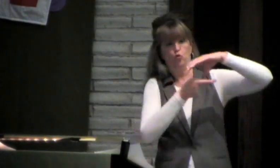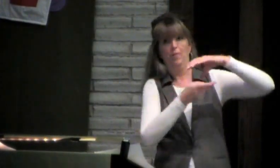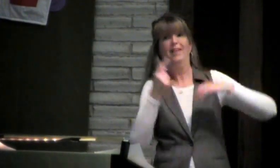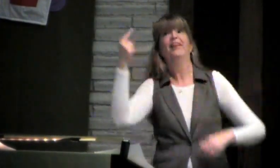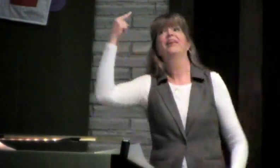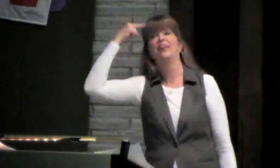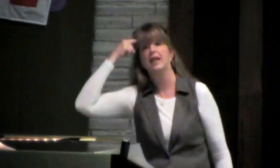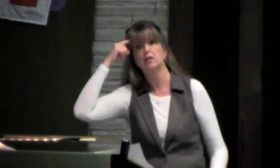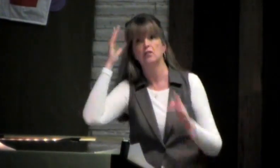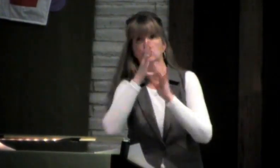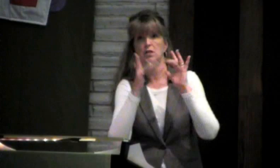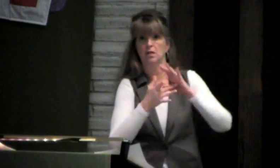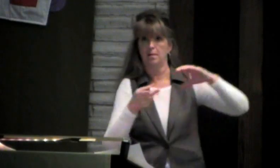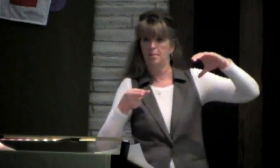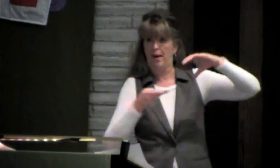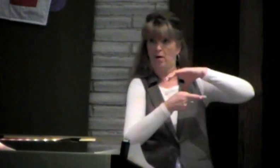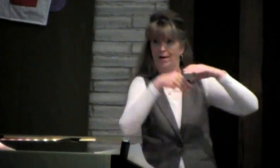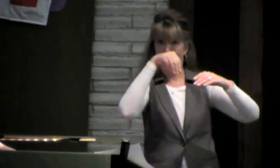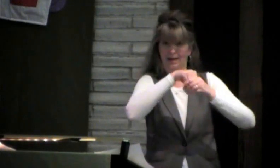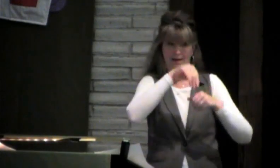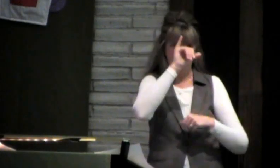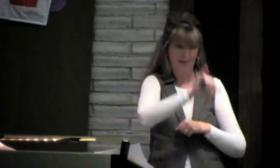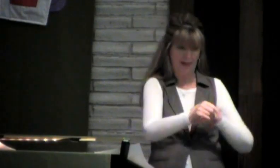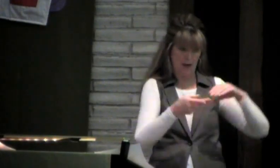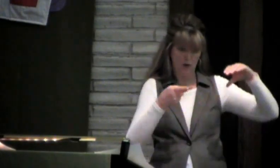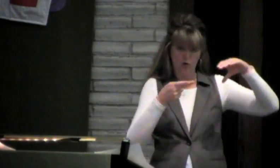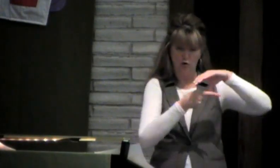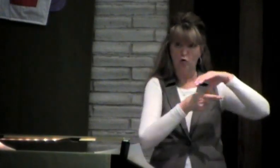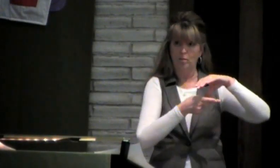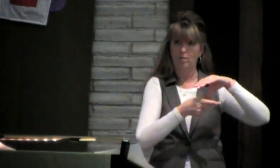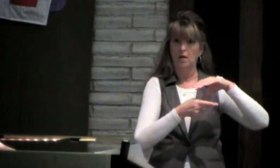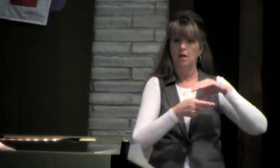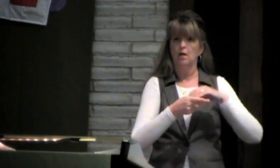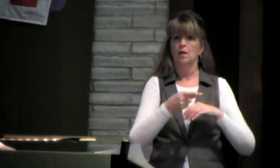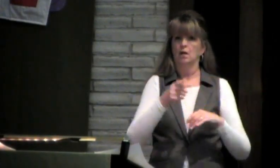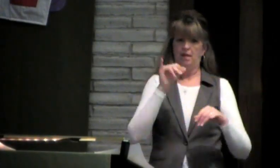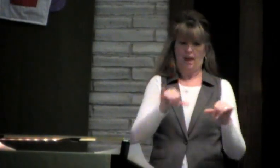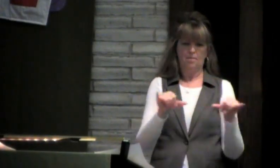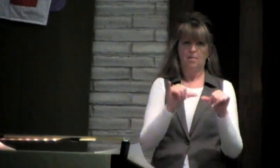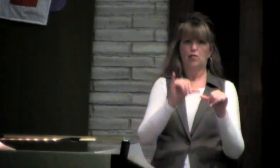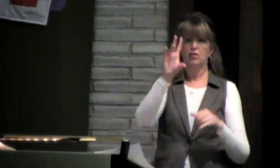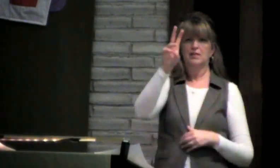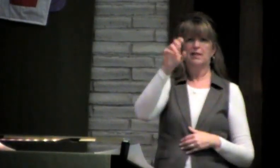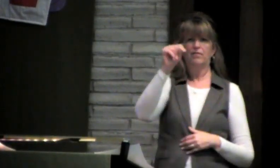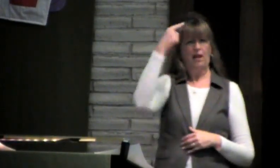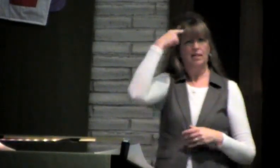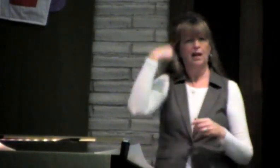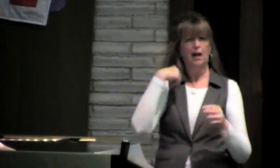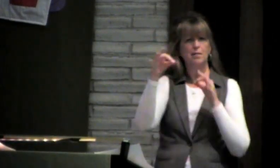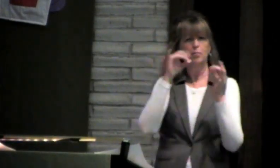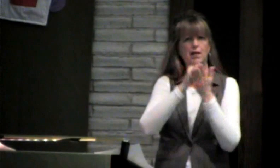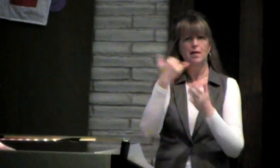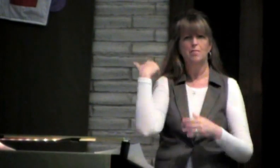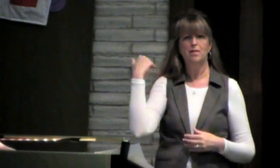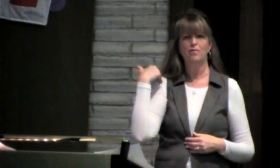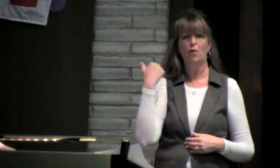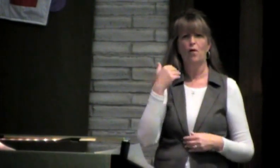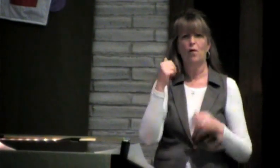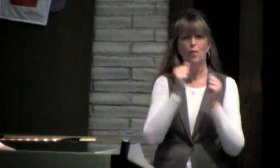You know, in Israel, the tomb where they think Jesus was buried measured six feet.